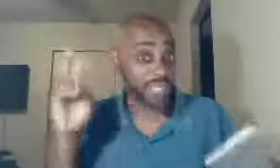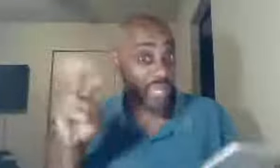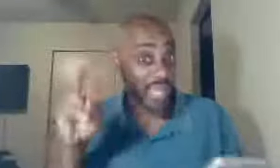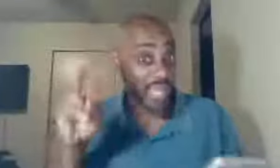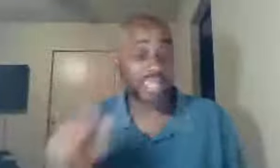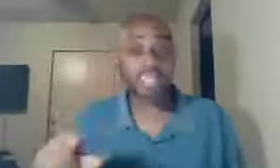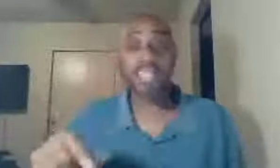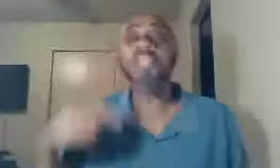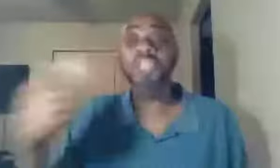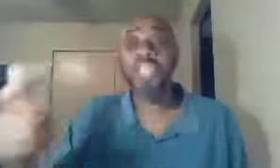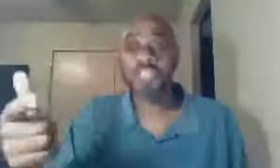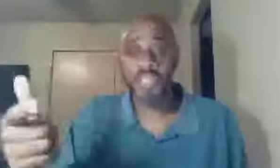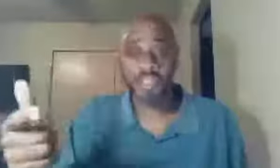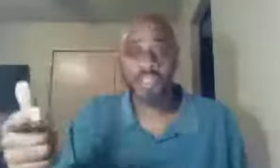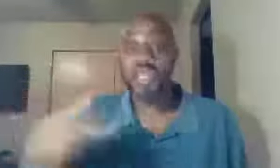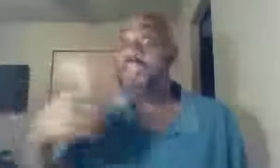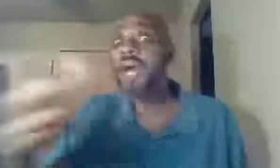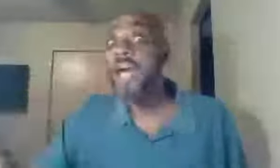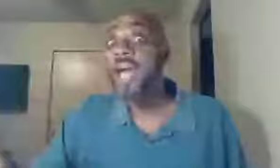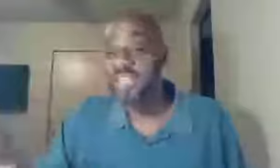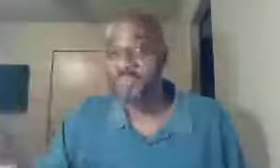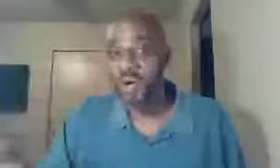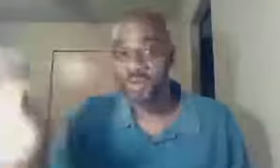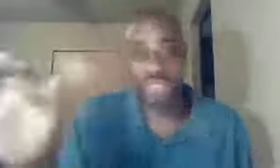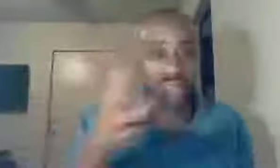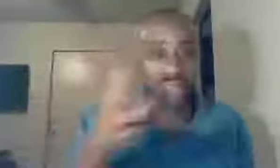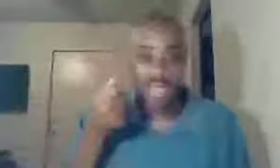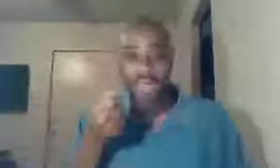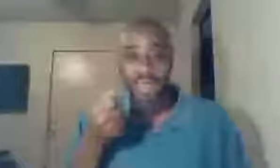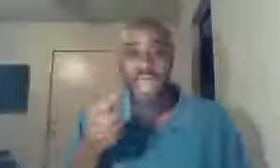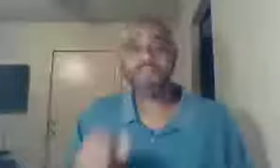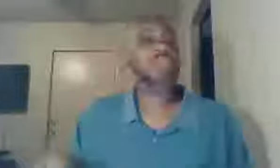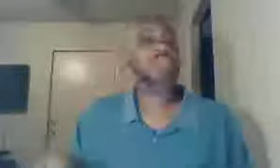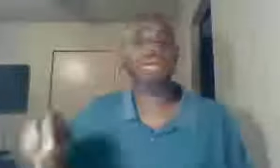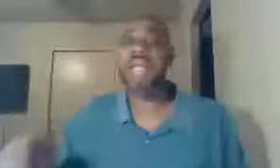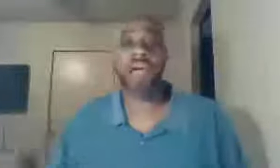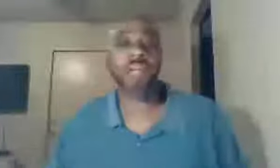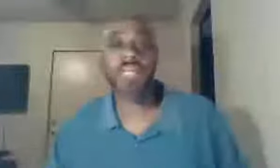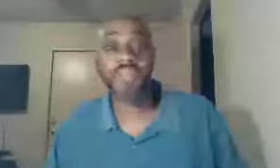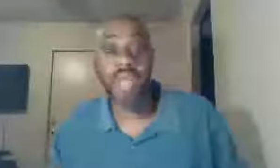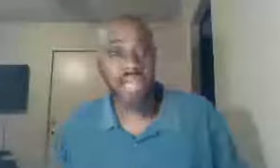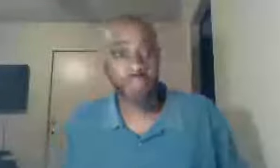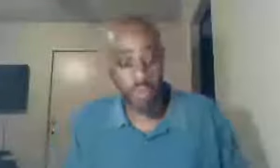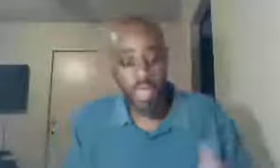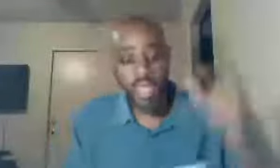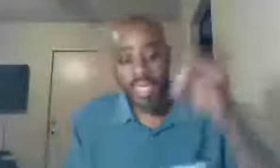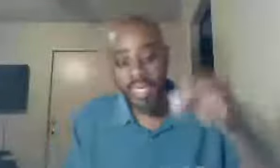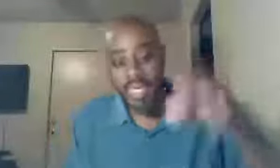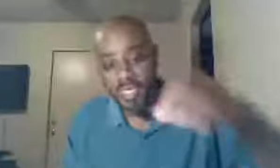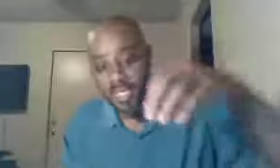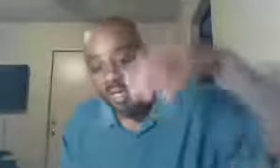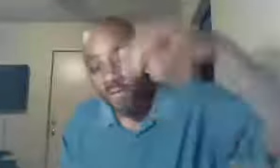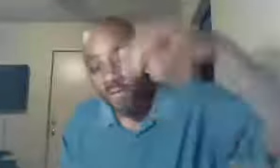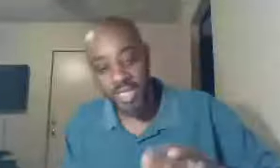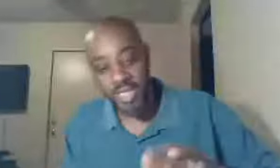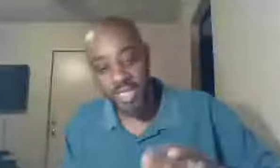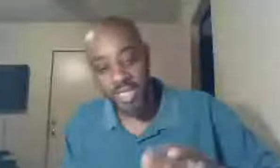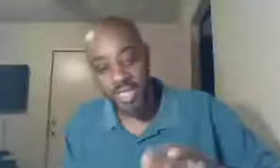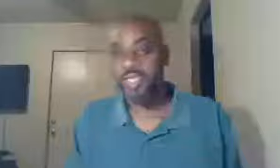dead, get it? Jesus, the gospel, see how that comes back, they're not going to believe the gospel, it is foolishness to